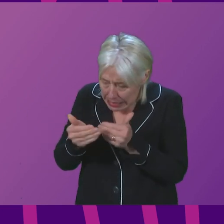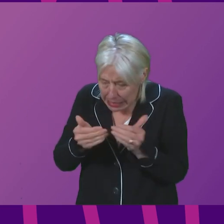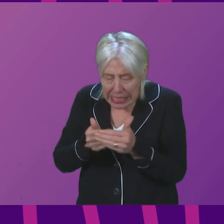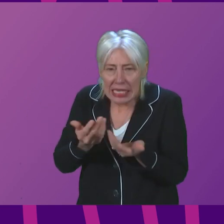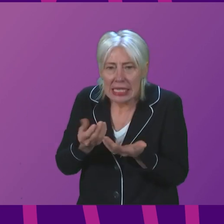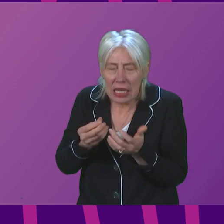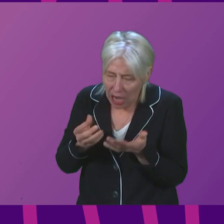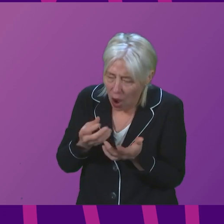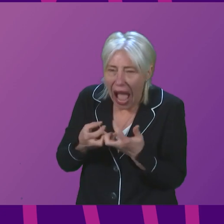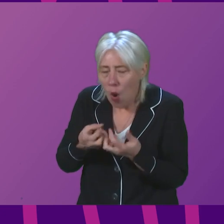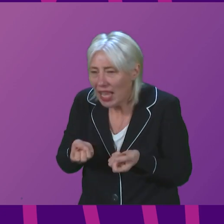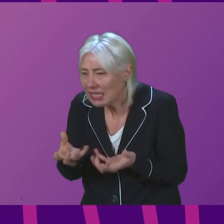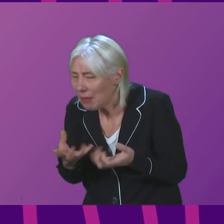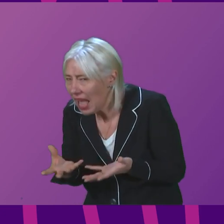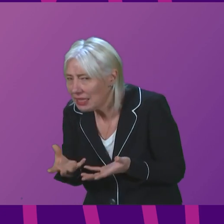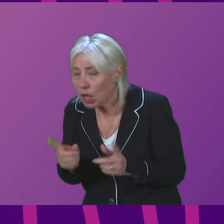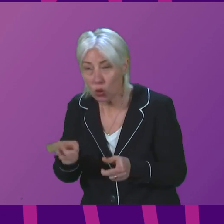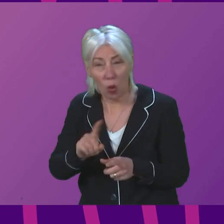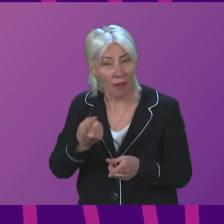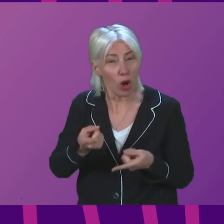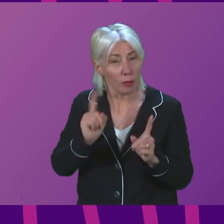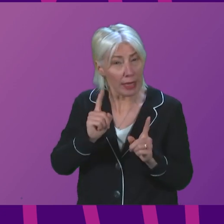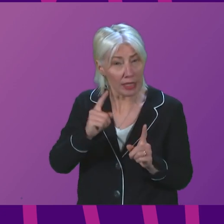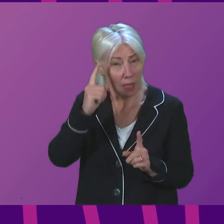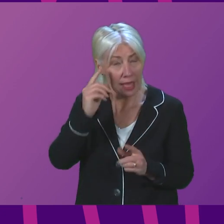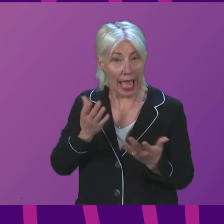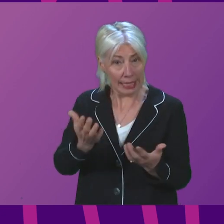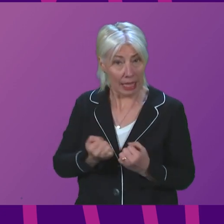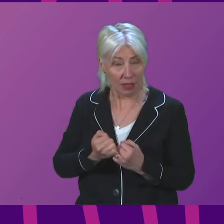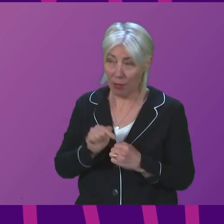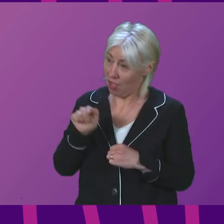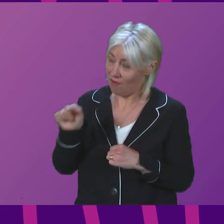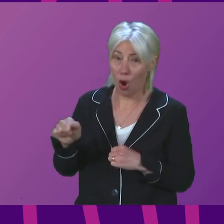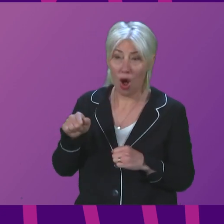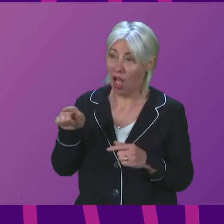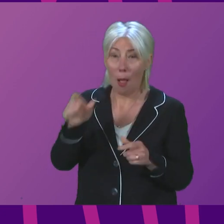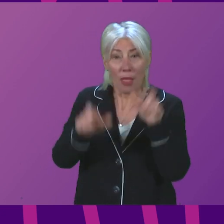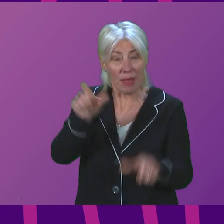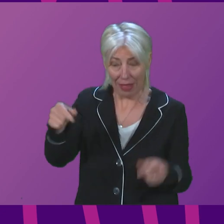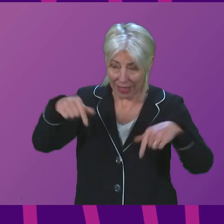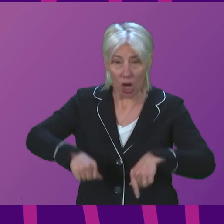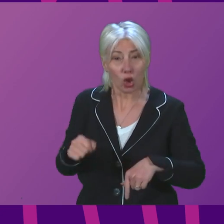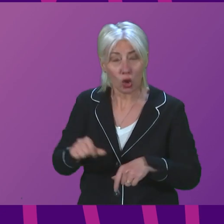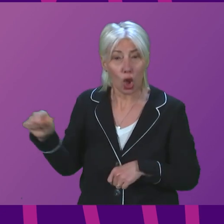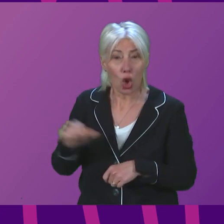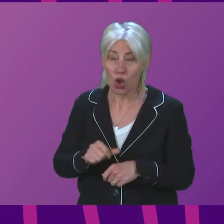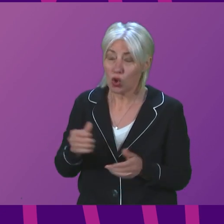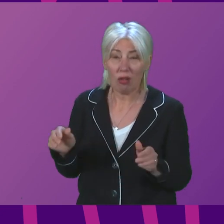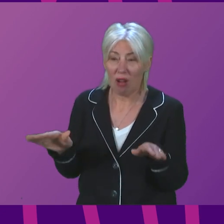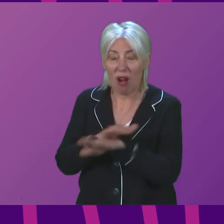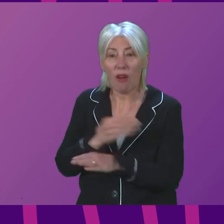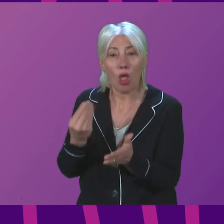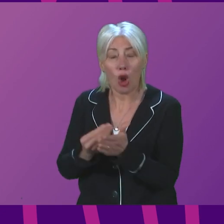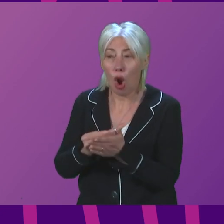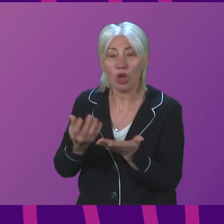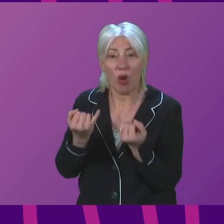spending, why does this First Minister think it's acceptable for them to pay the cost of £3.2 billion and rising of